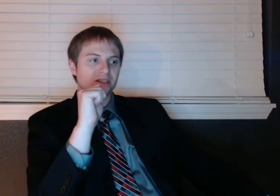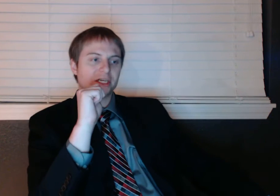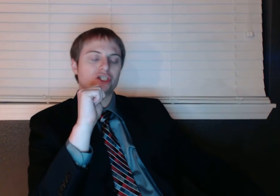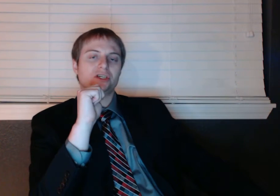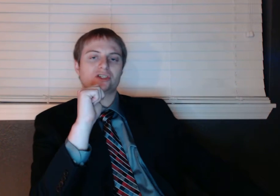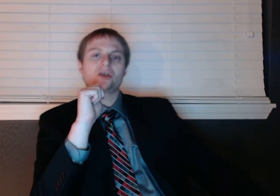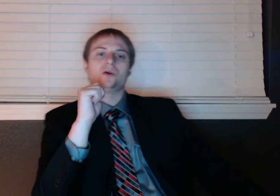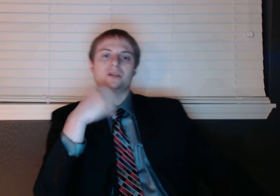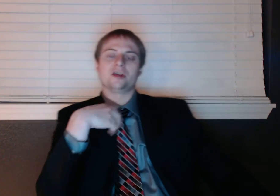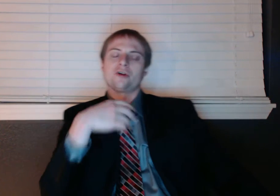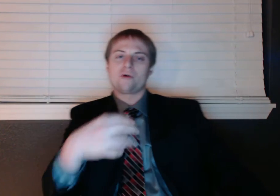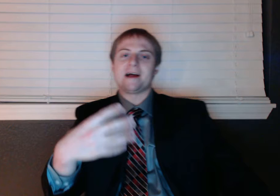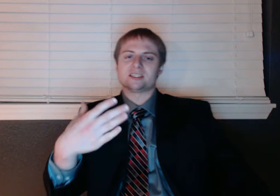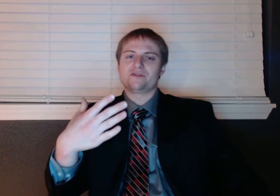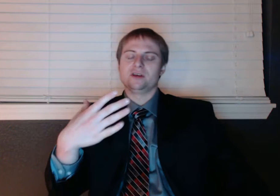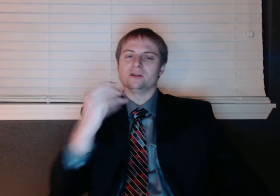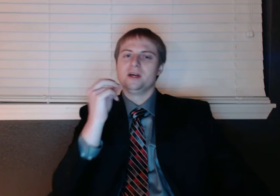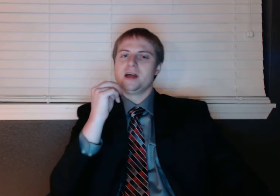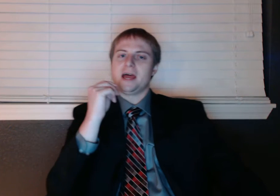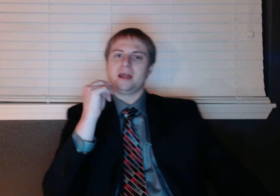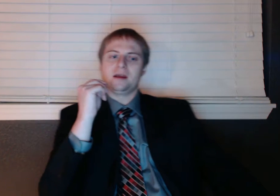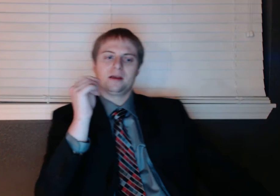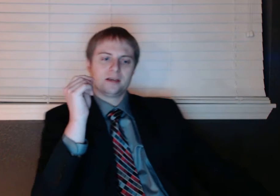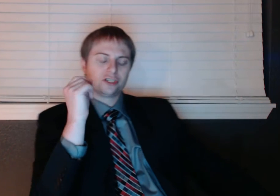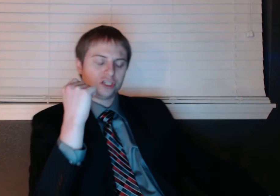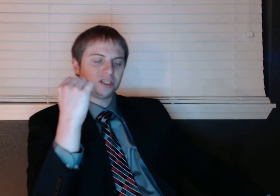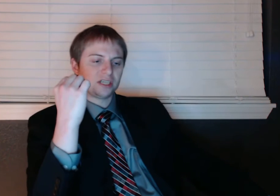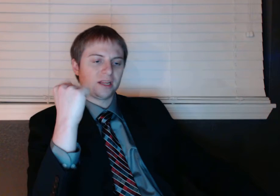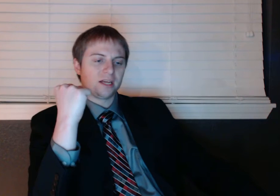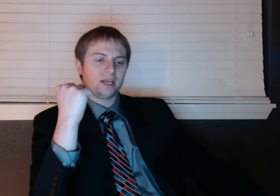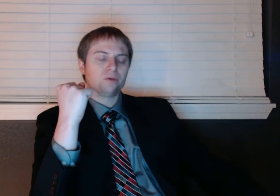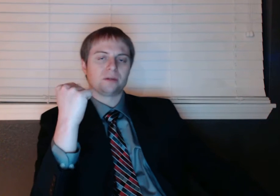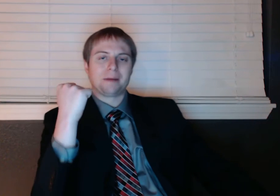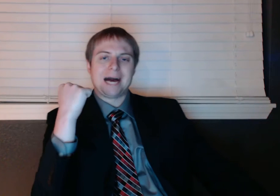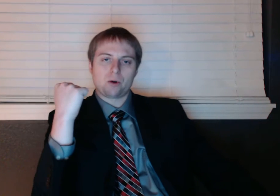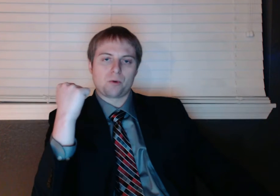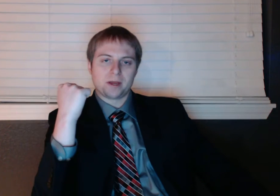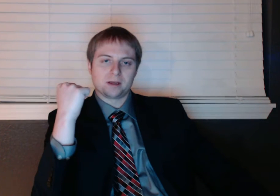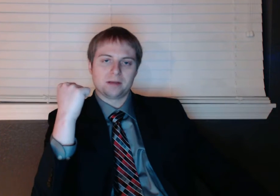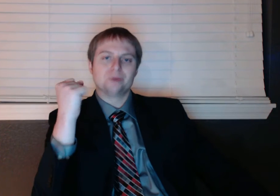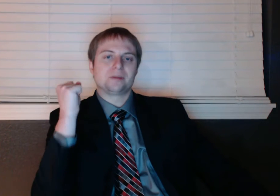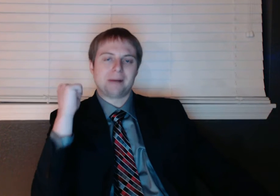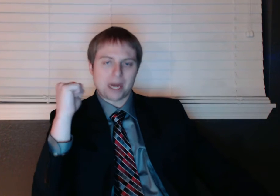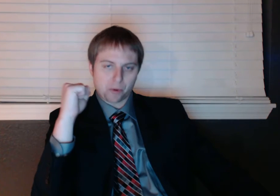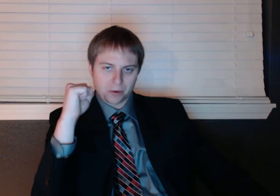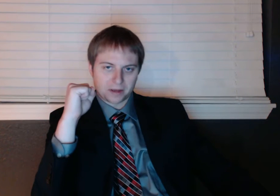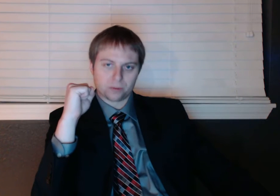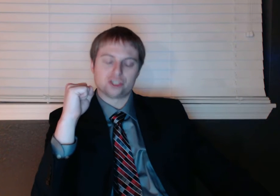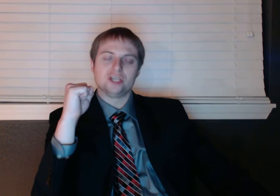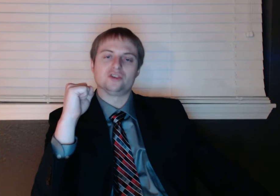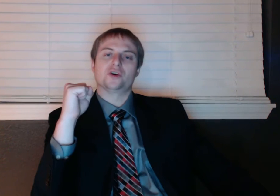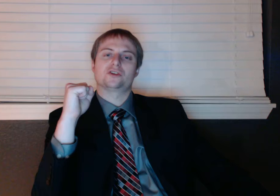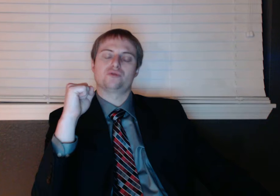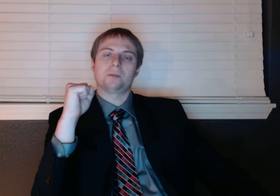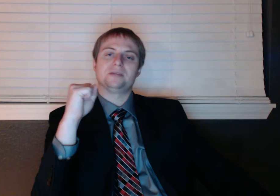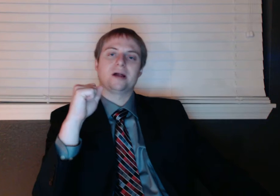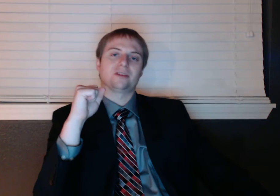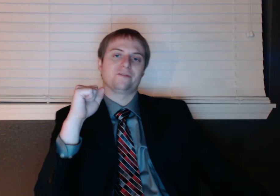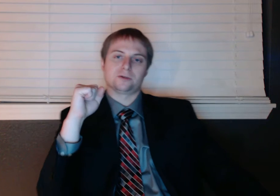sexually assaulted and harassed feel. And she said that it was empowering. It was empowering when she took Trump down at the